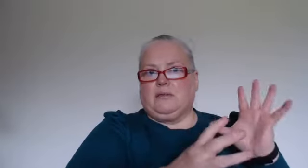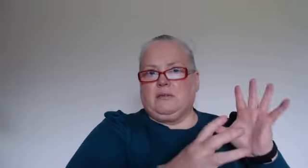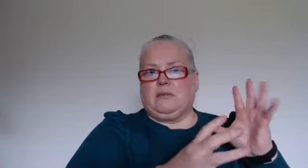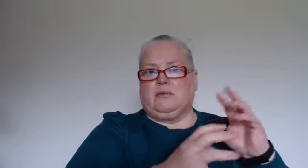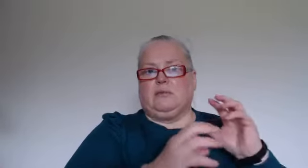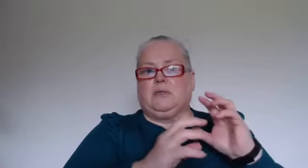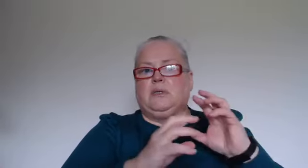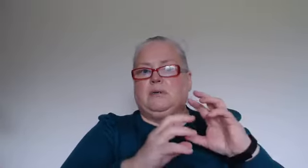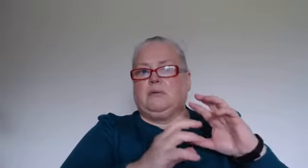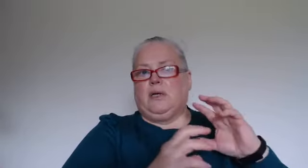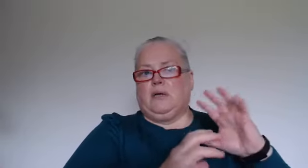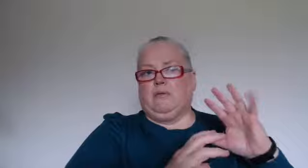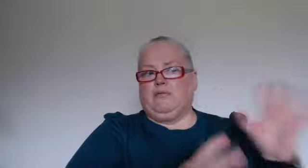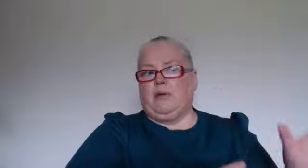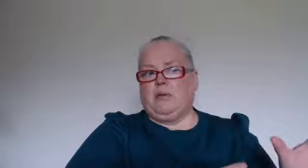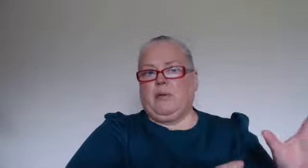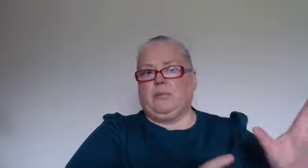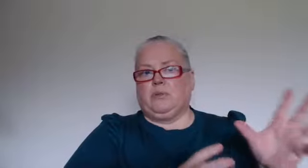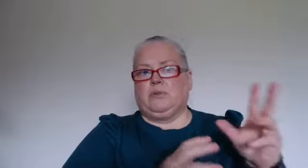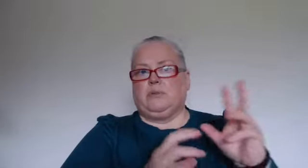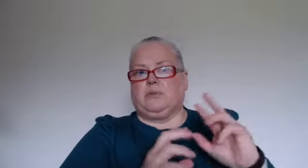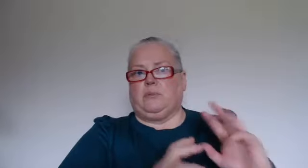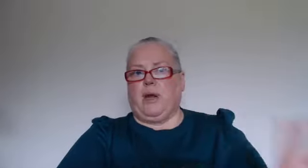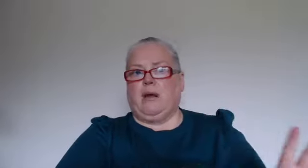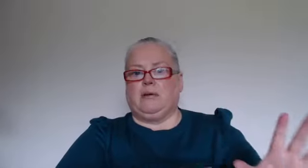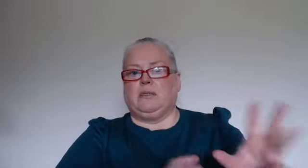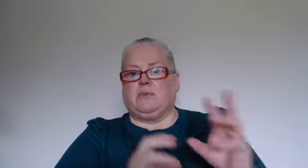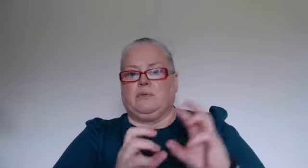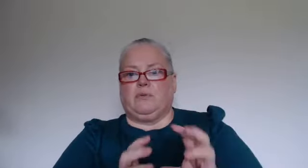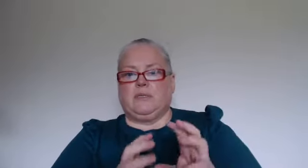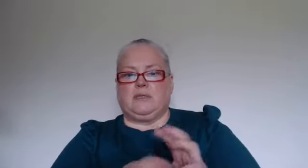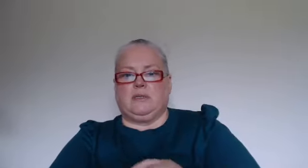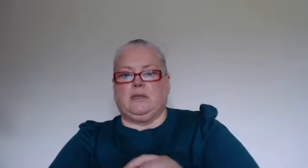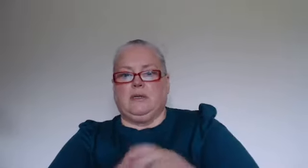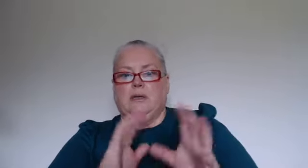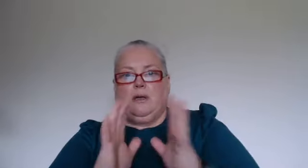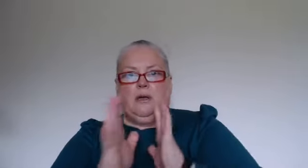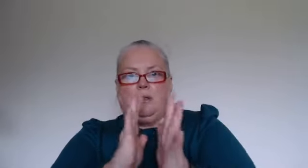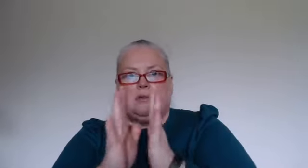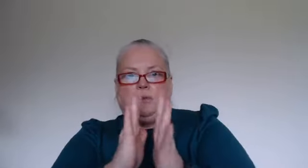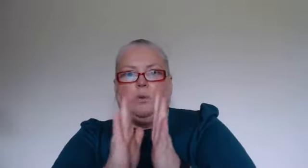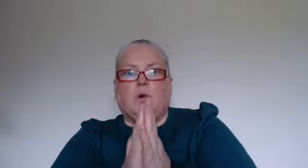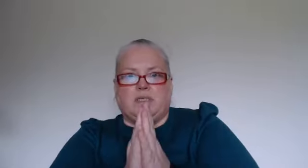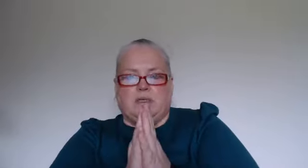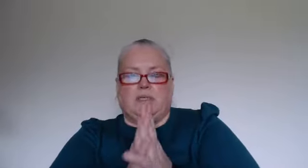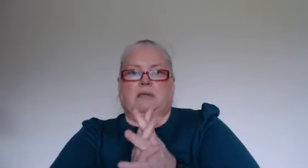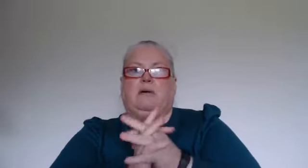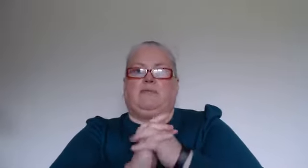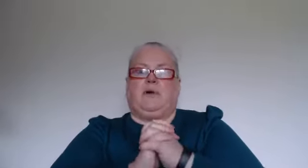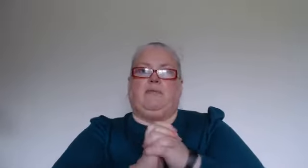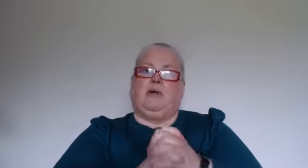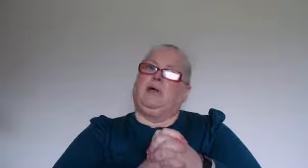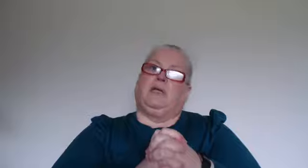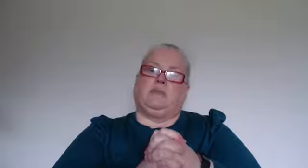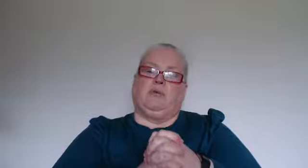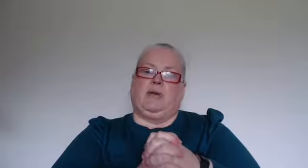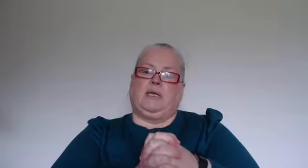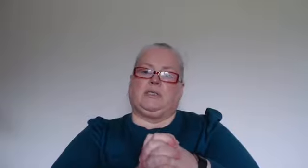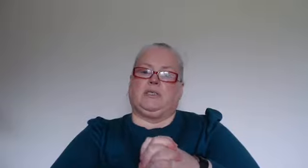or family members or family parents we've only seen the worst side of of an intimate relationship